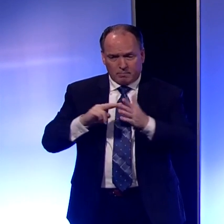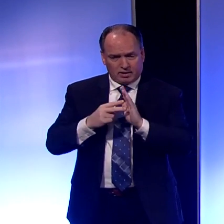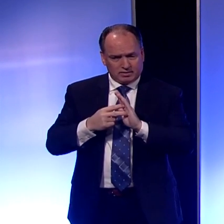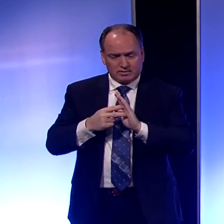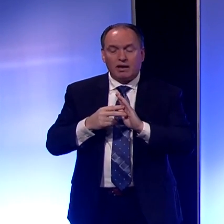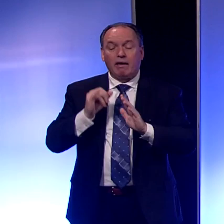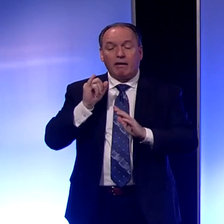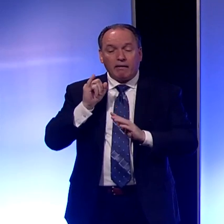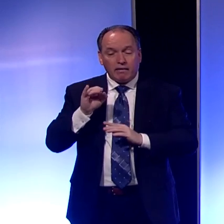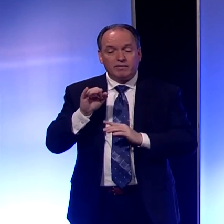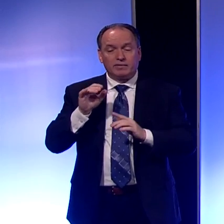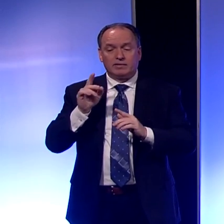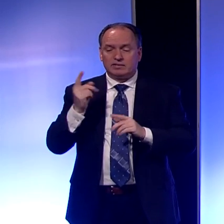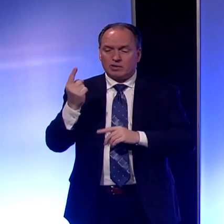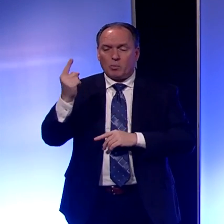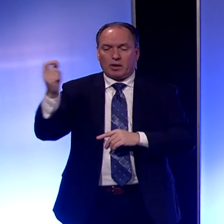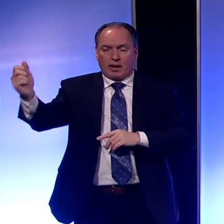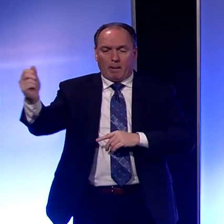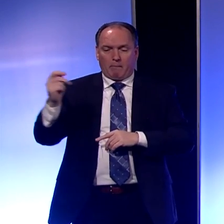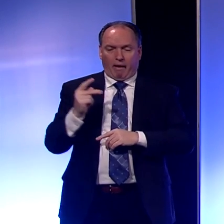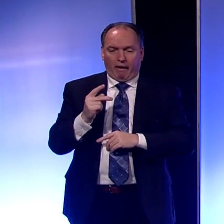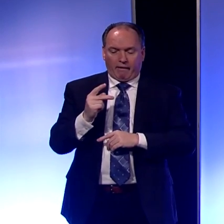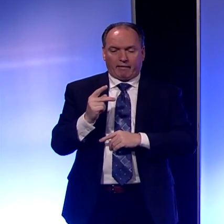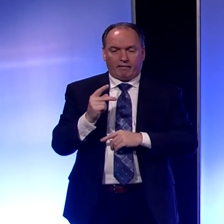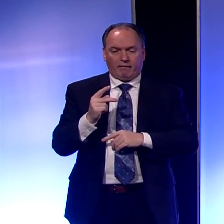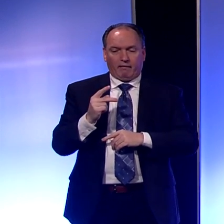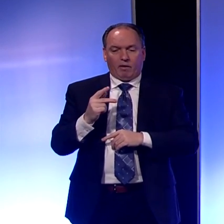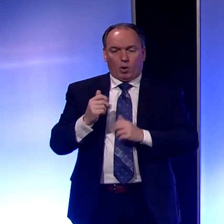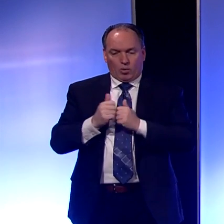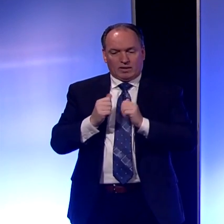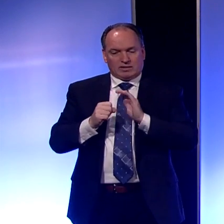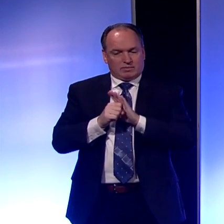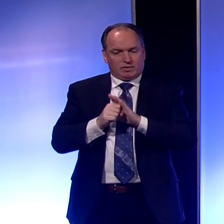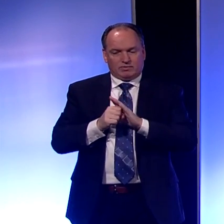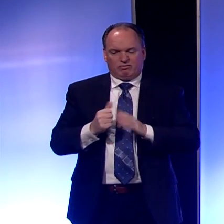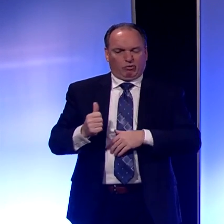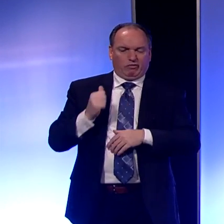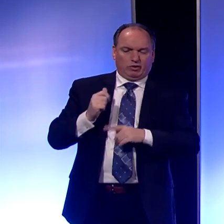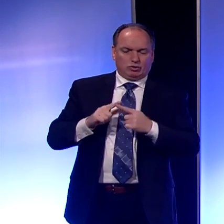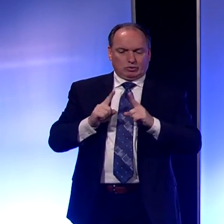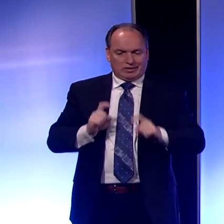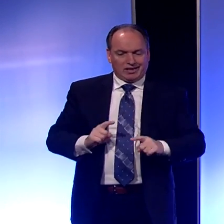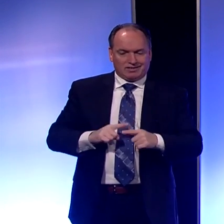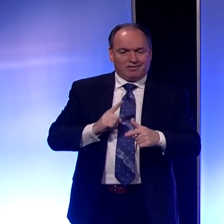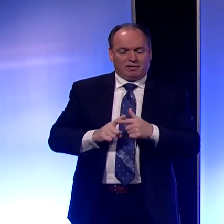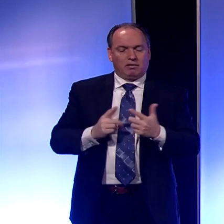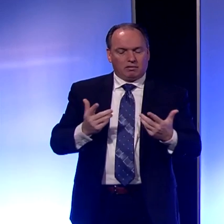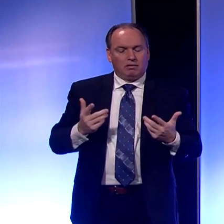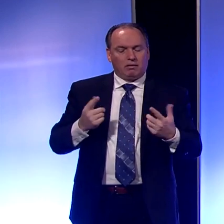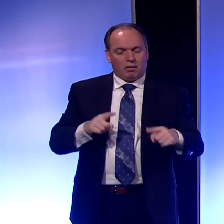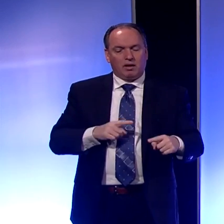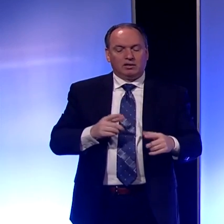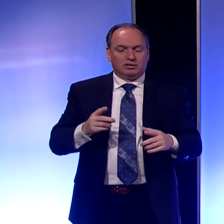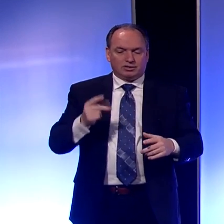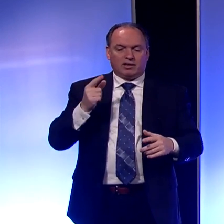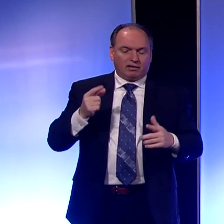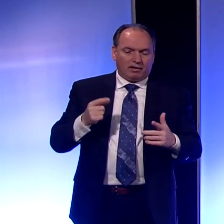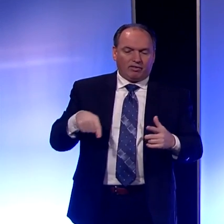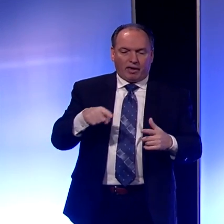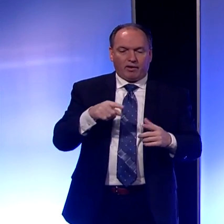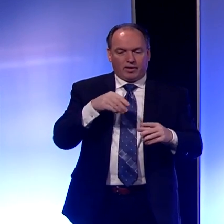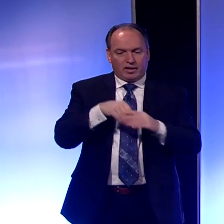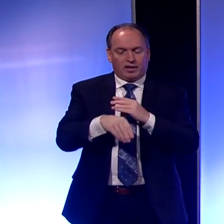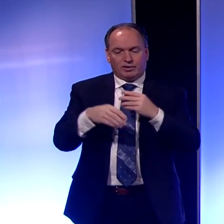if someone came back and is symptomatic and didn't go in and get tested and suddenly, let's just say they go into